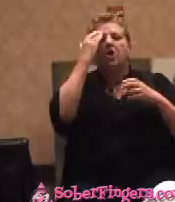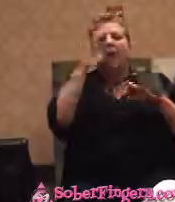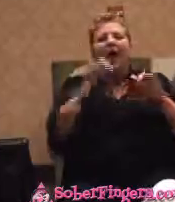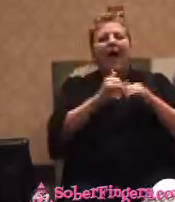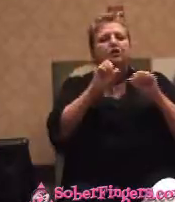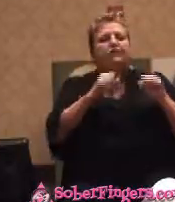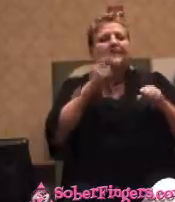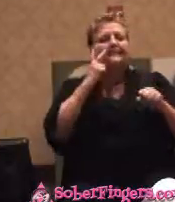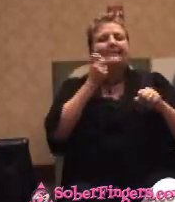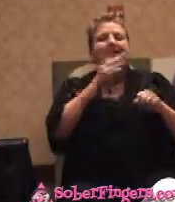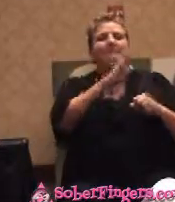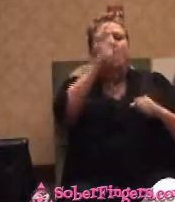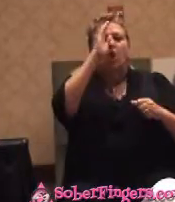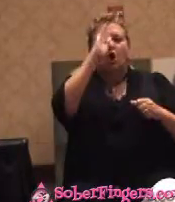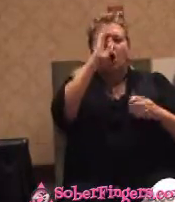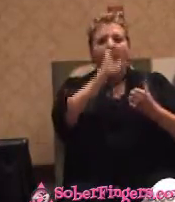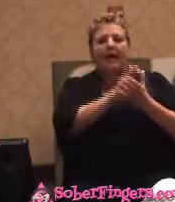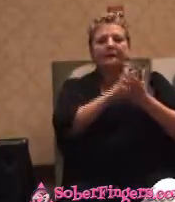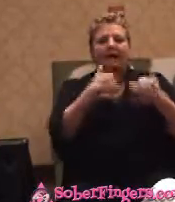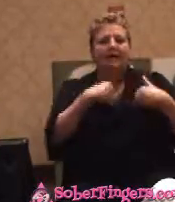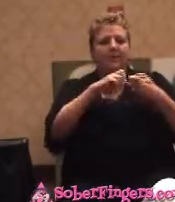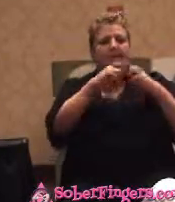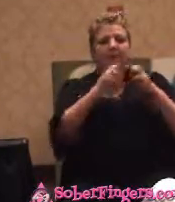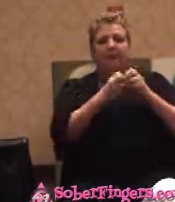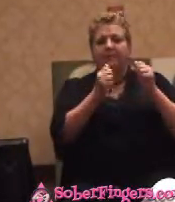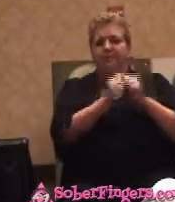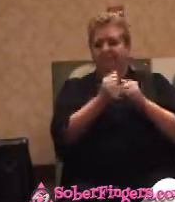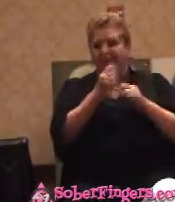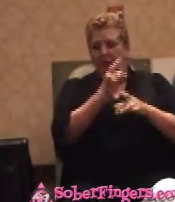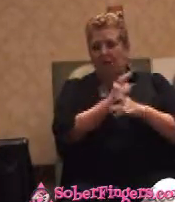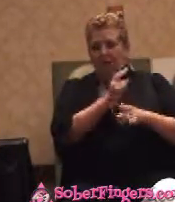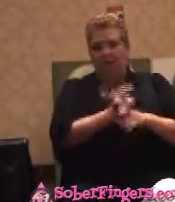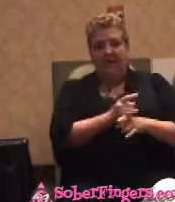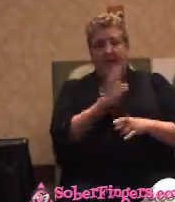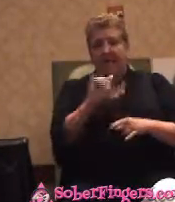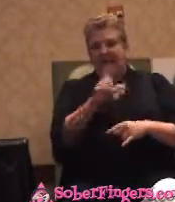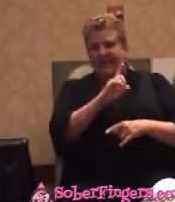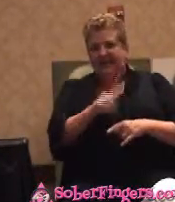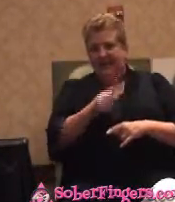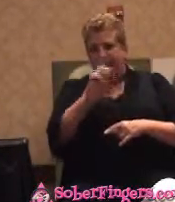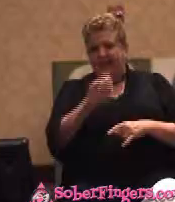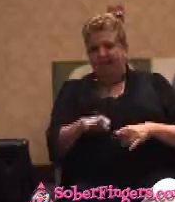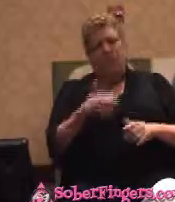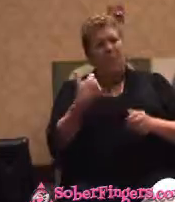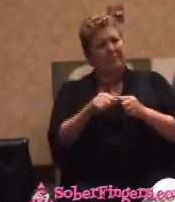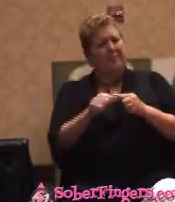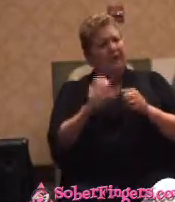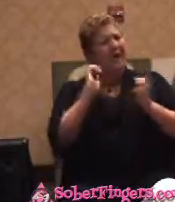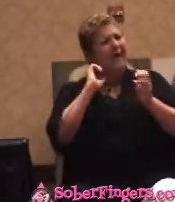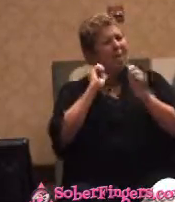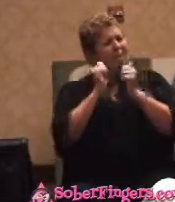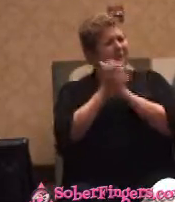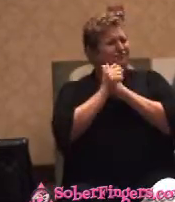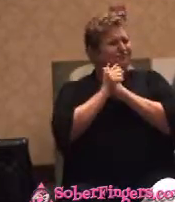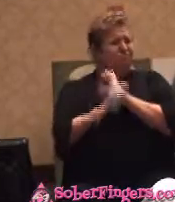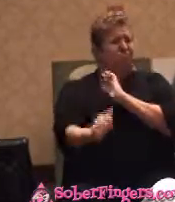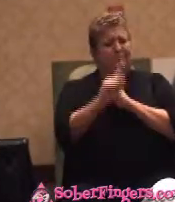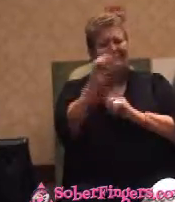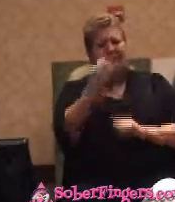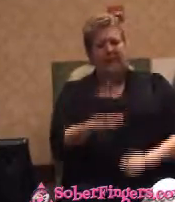alcohol. The damn test. I'm good at taking tests. So I got the